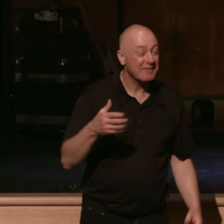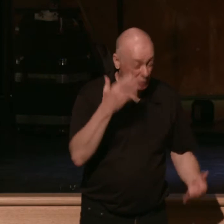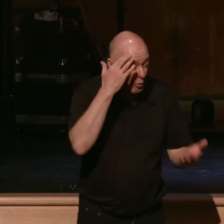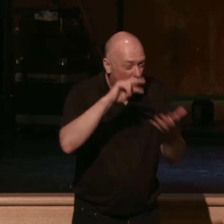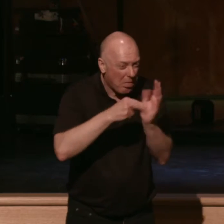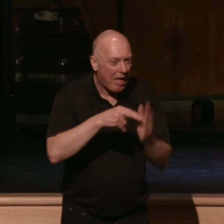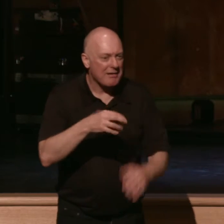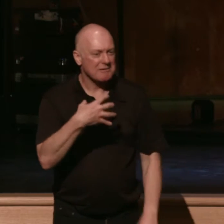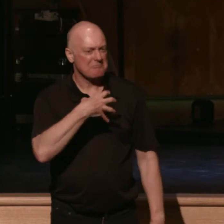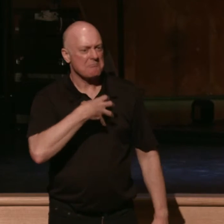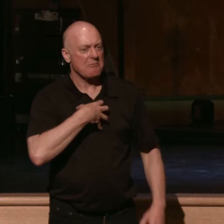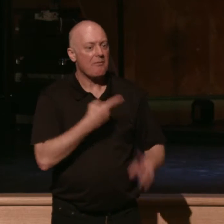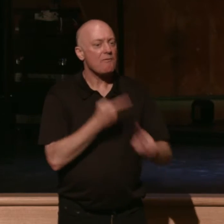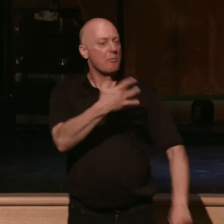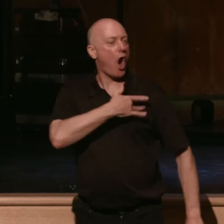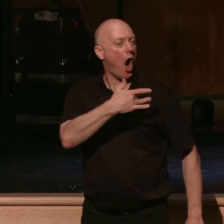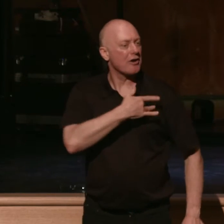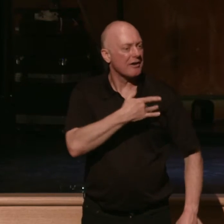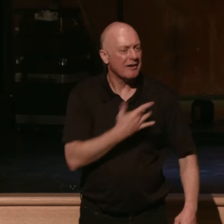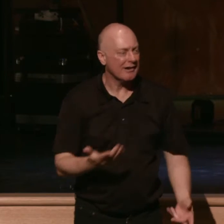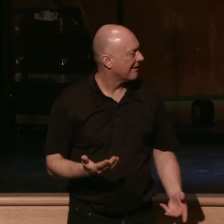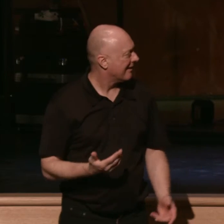Can't believe this. Nobody listens.